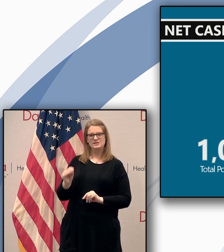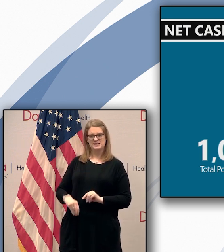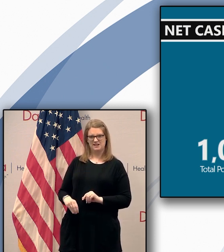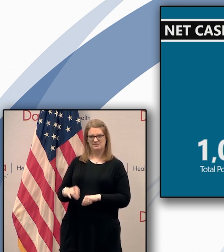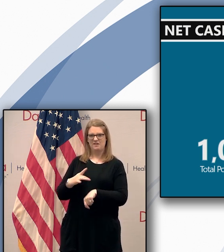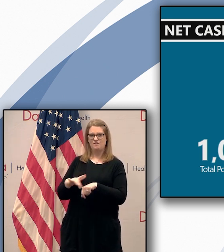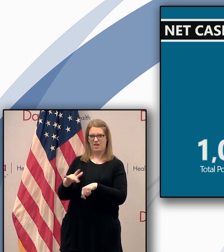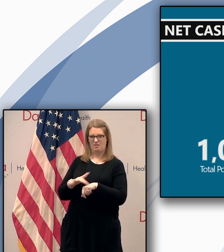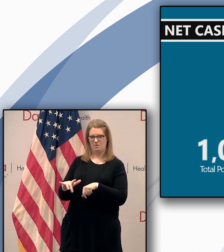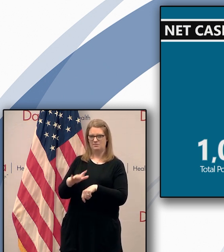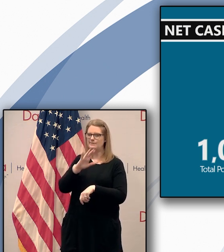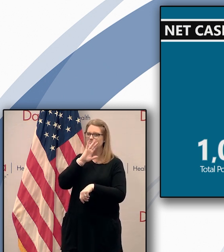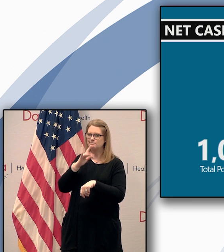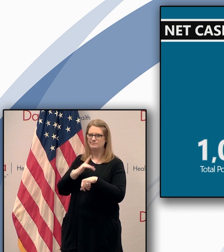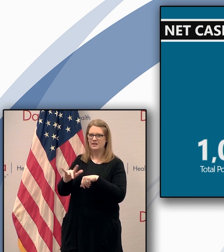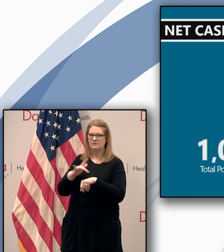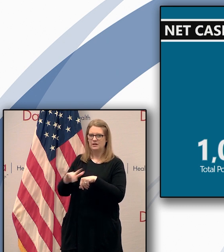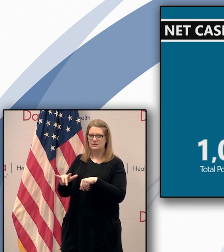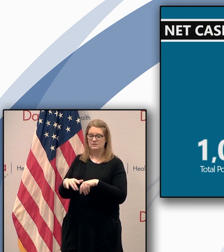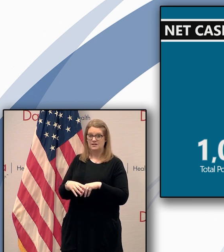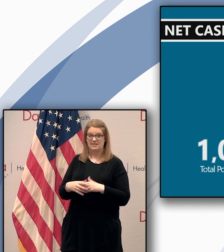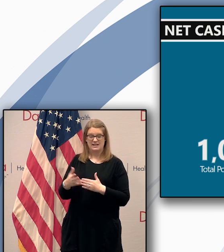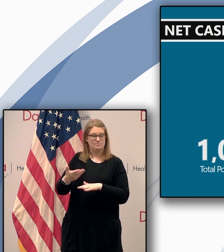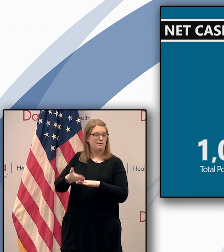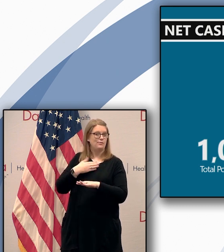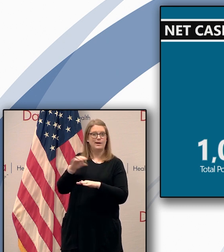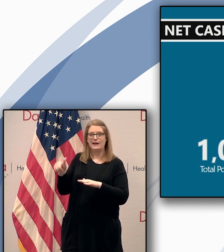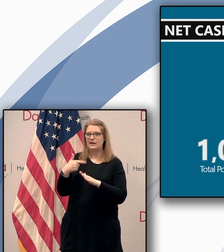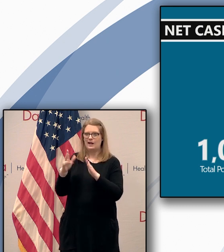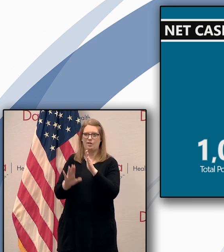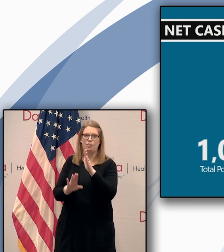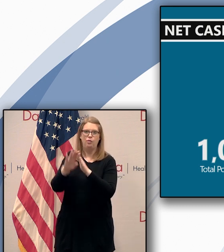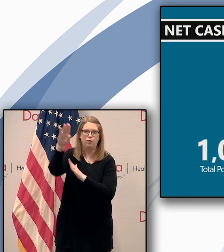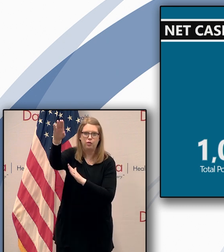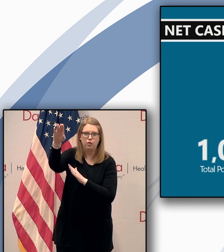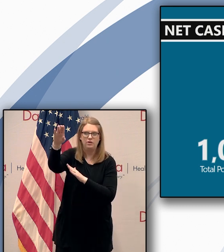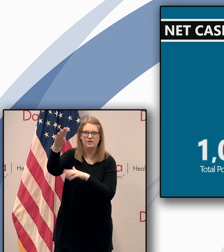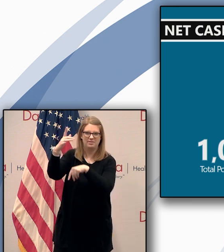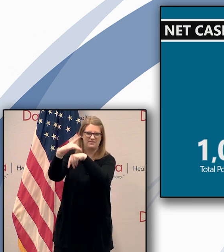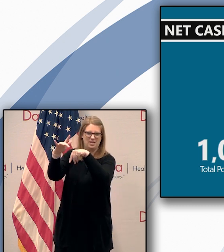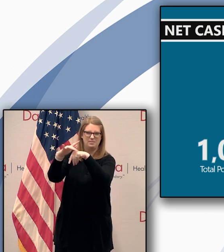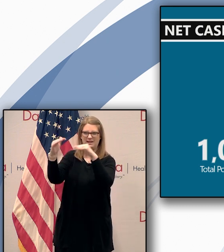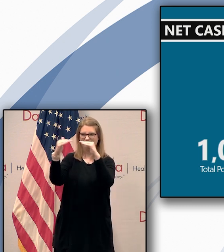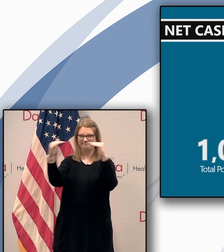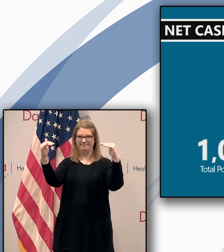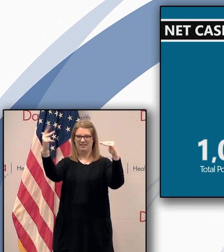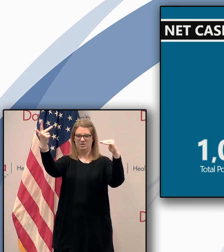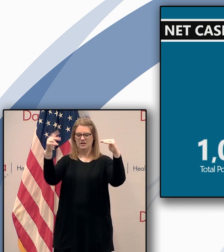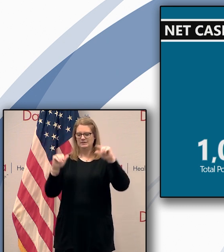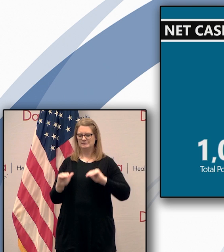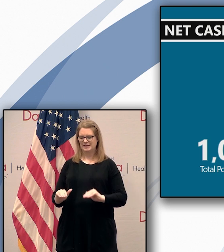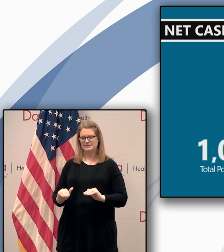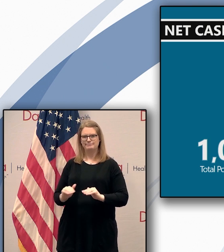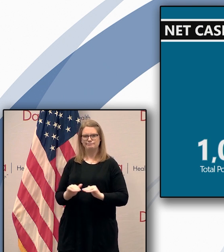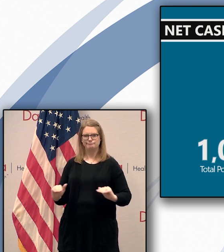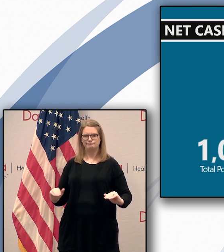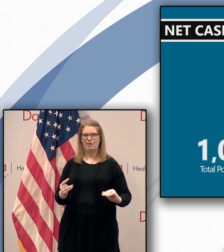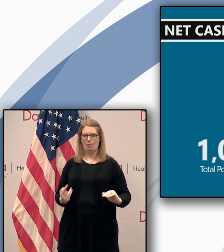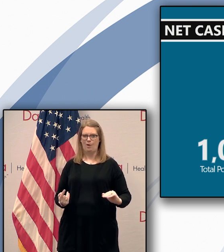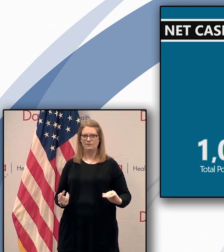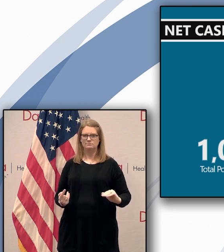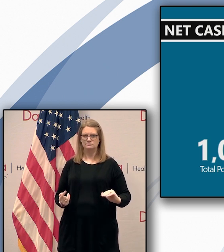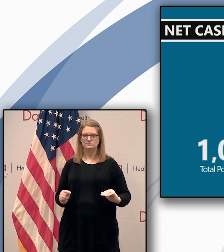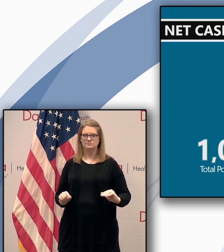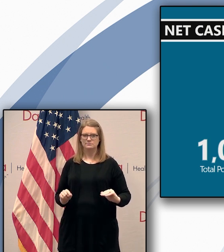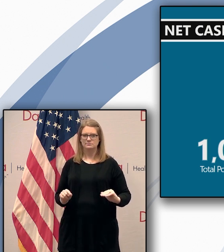in our current that's before we get into any kind of surge capacity and so again super low utilization among the lowest in the nation at